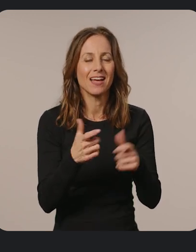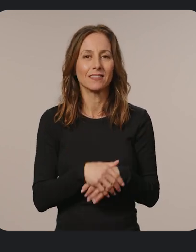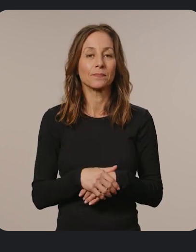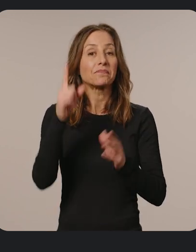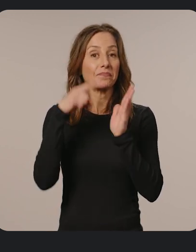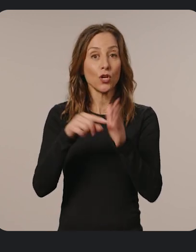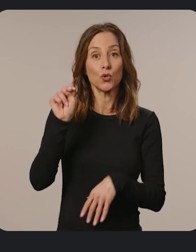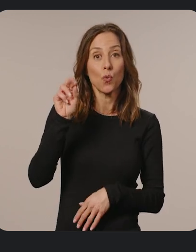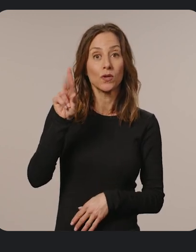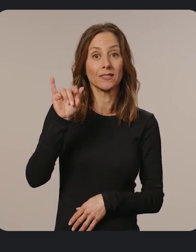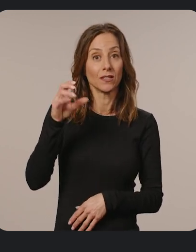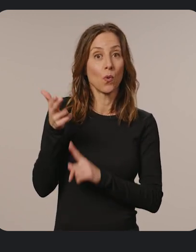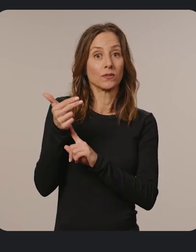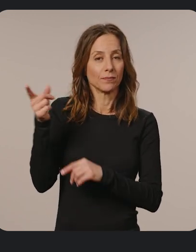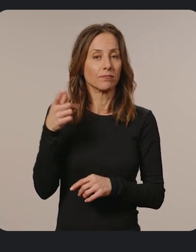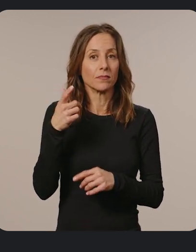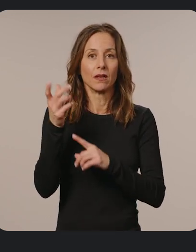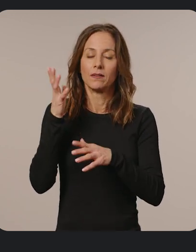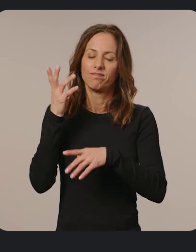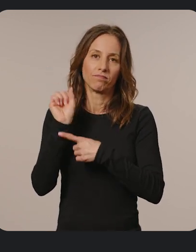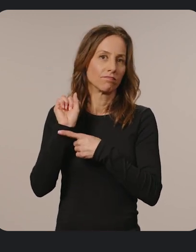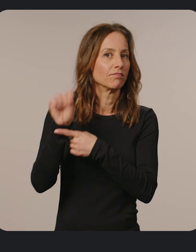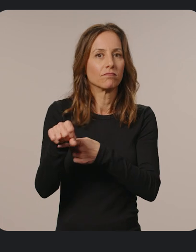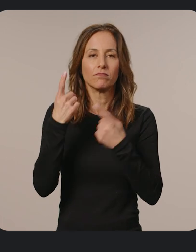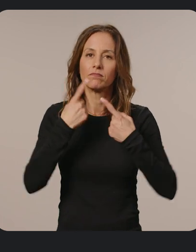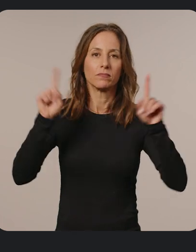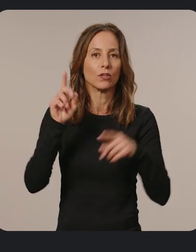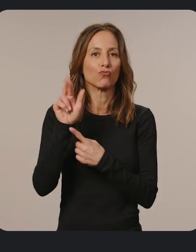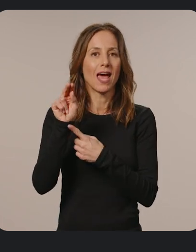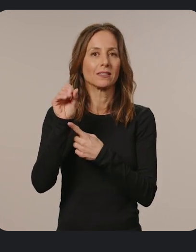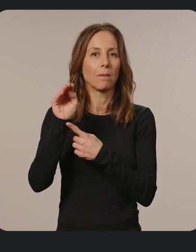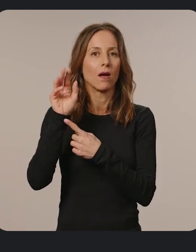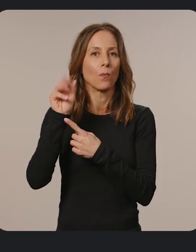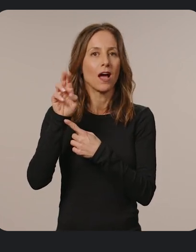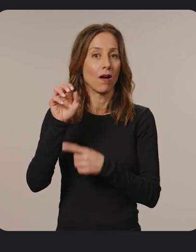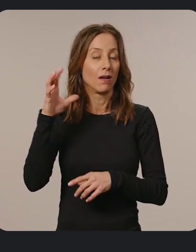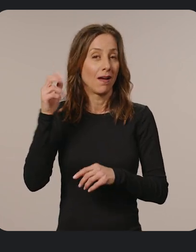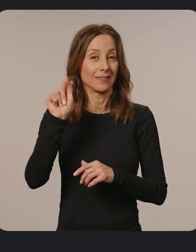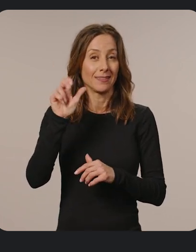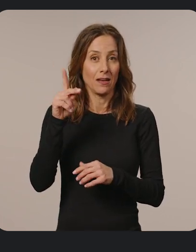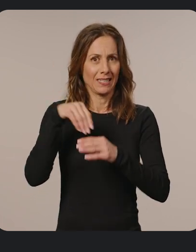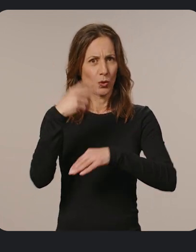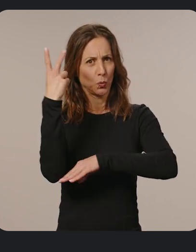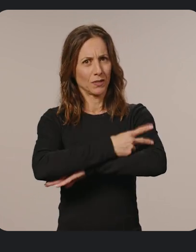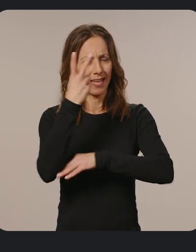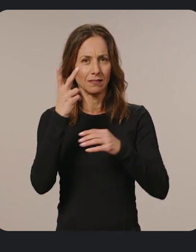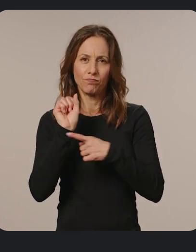pivot quickly. For instance, Nordic hotels overcame a ransomware attack in just two days by deploying Chrome OS Flex